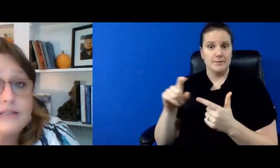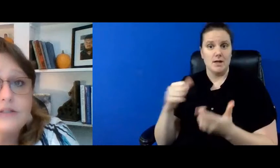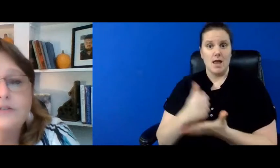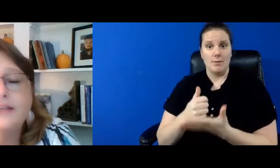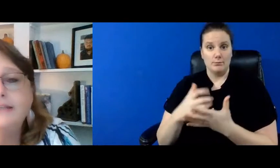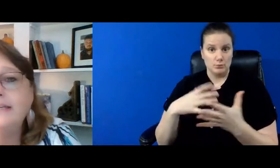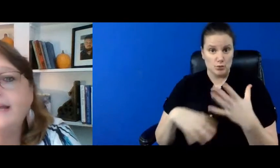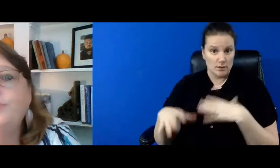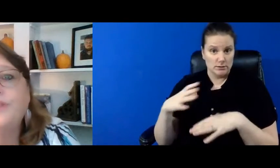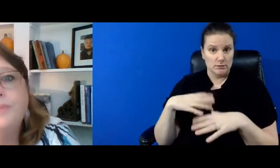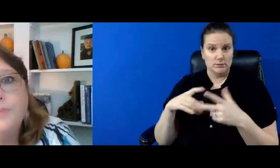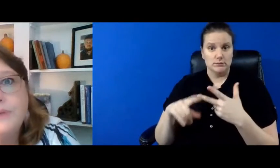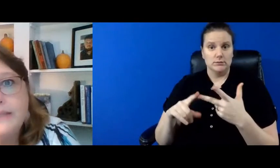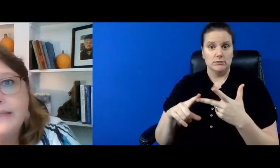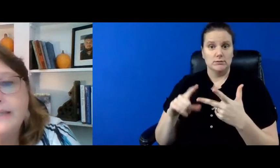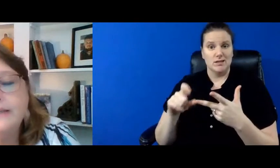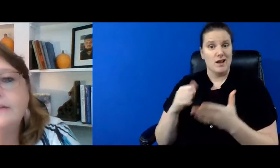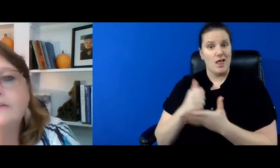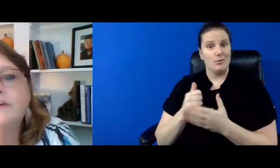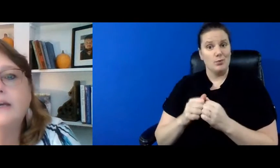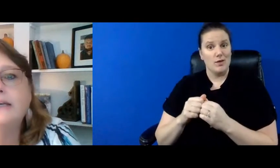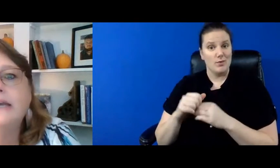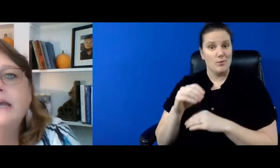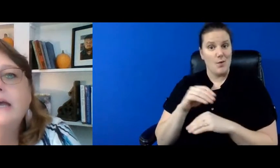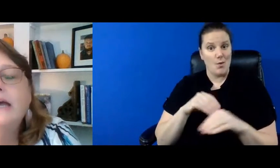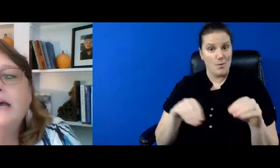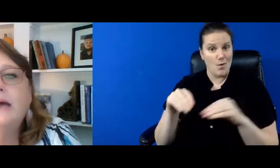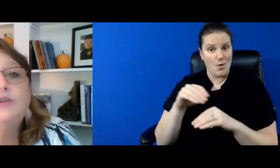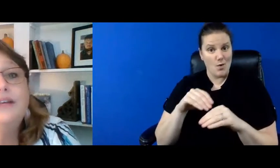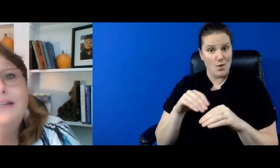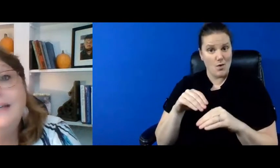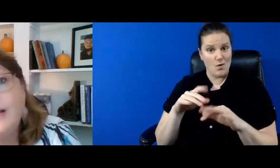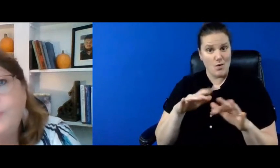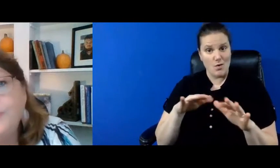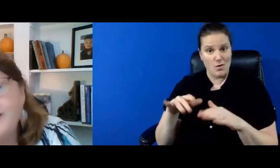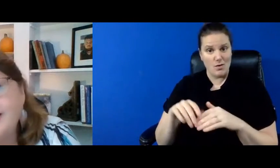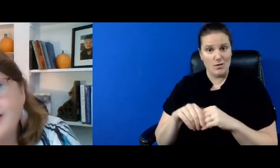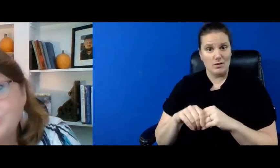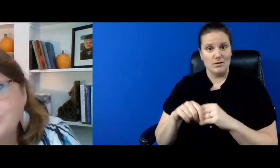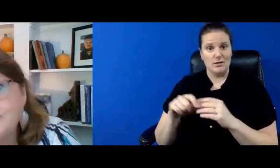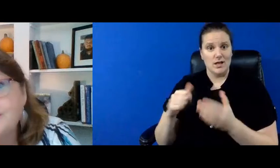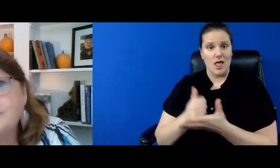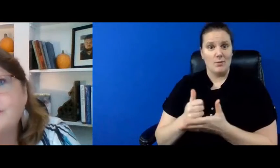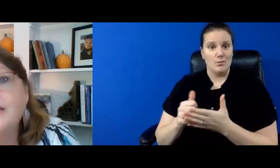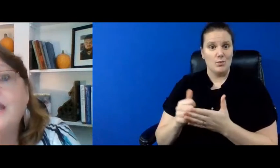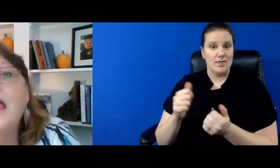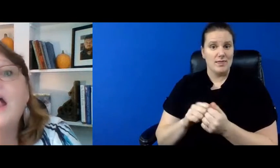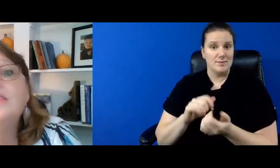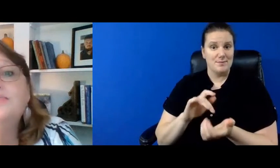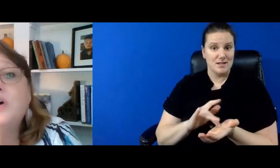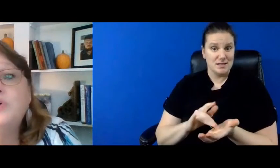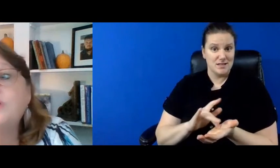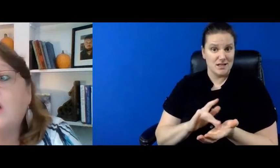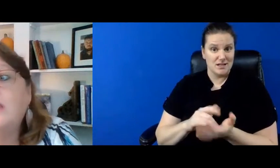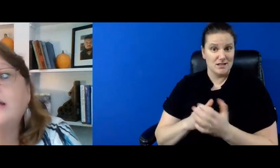need help getting dressed do they need help with mobility right do they need help with medications right